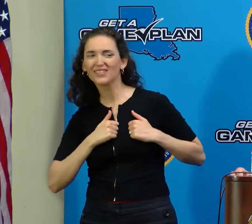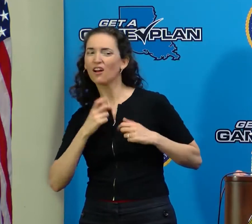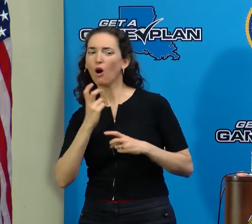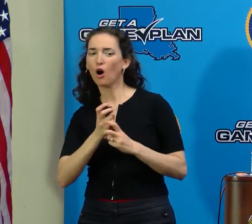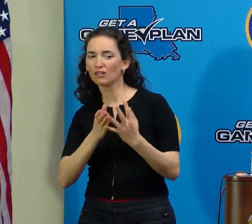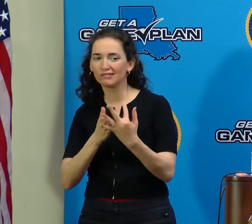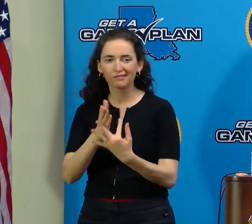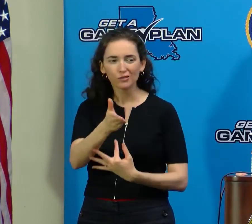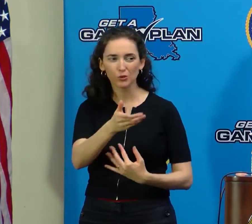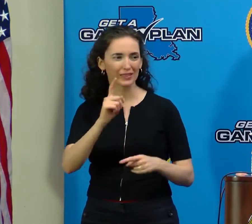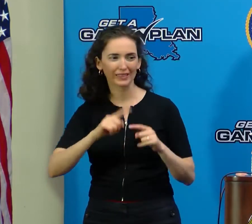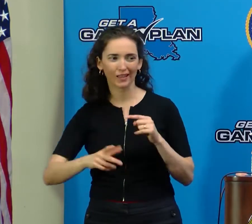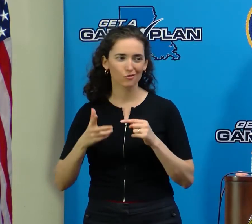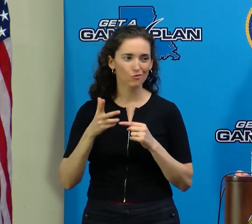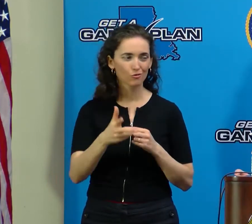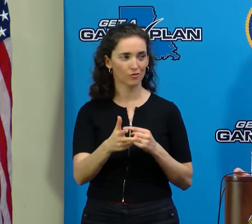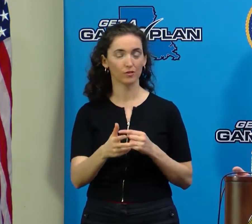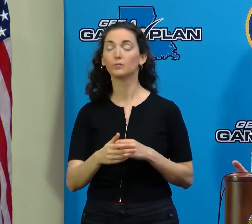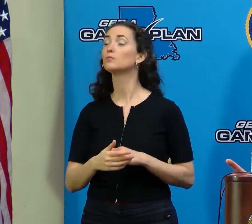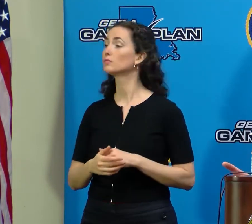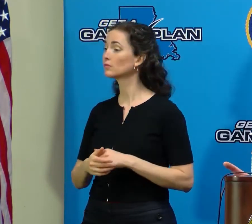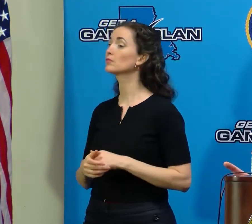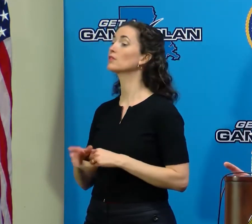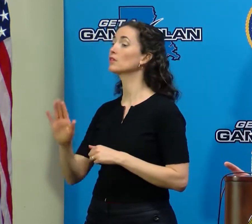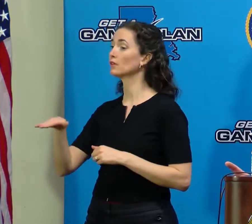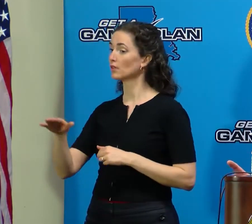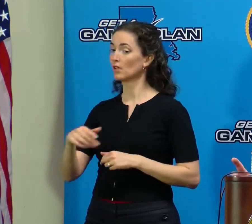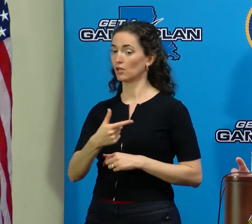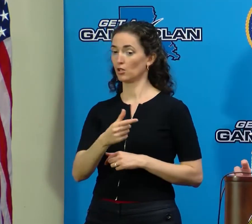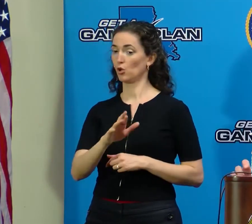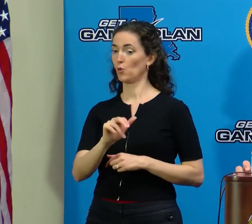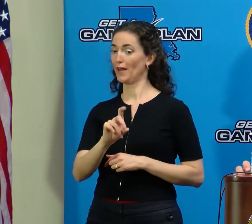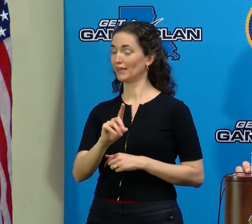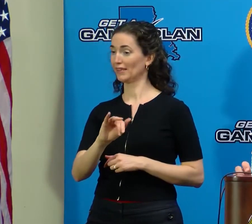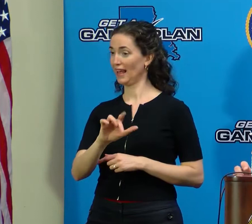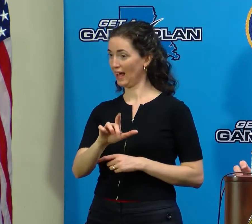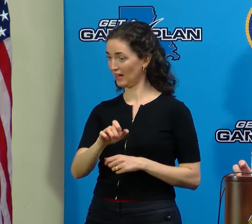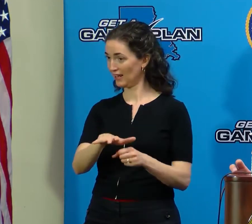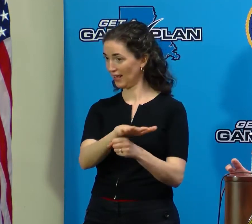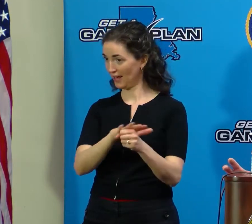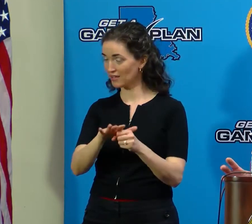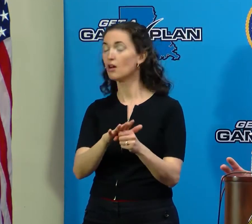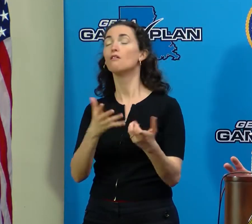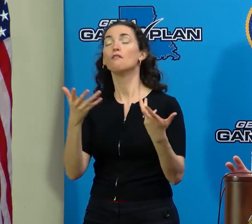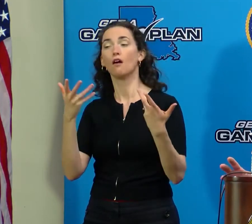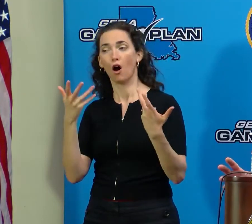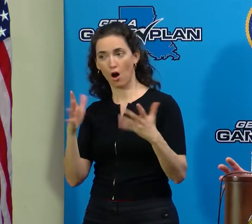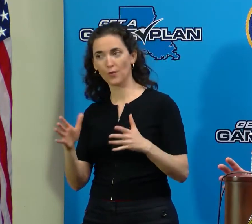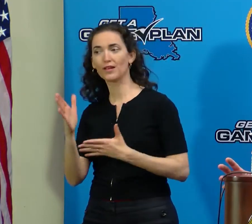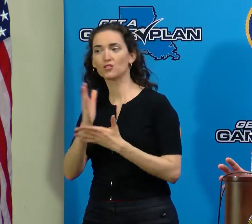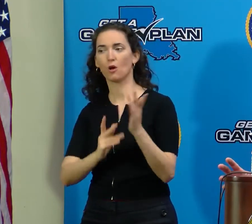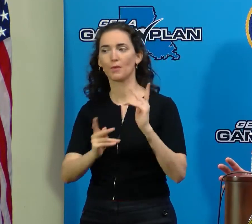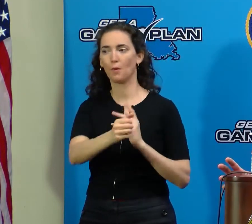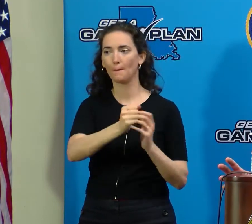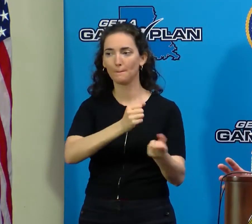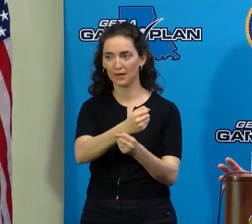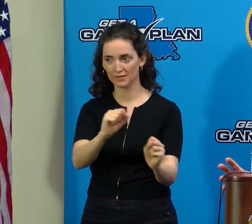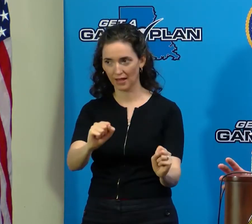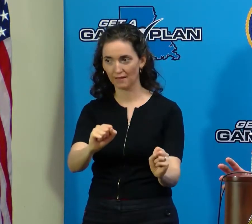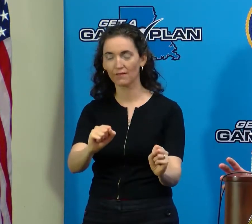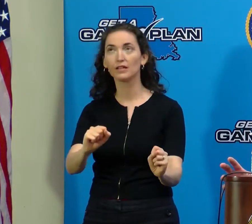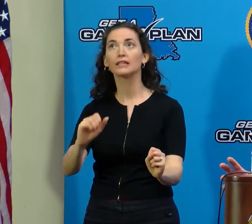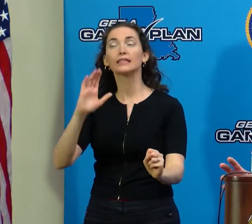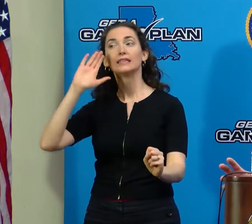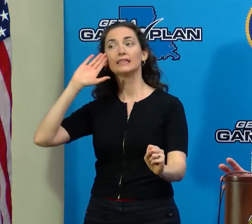have been some rescues made from Grand Isle. As best we can tell, about 40